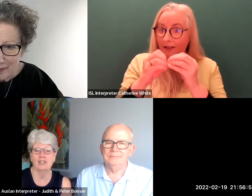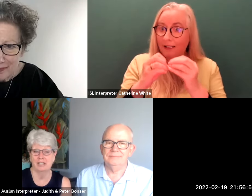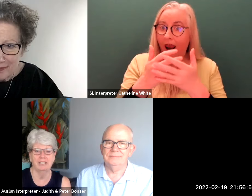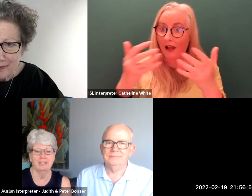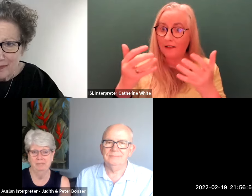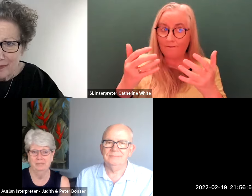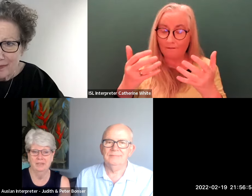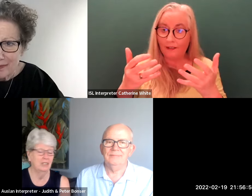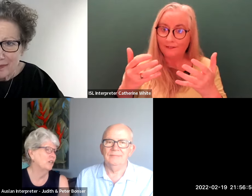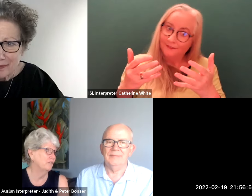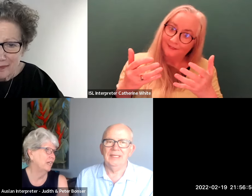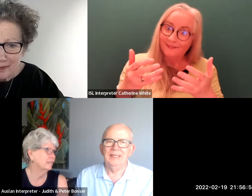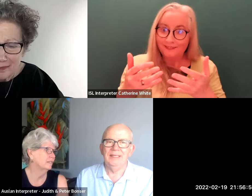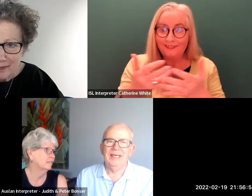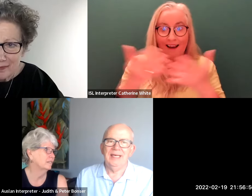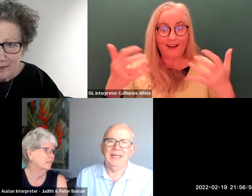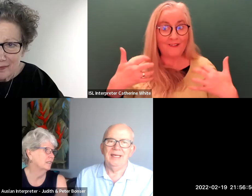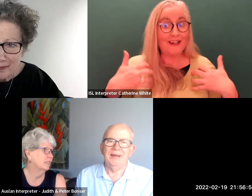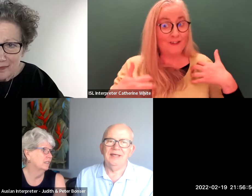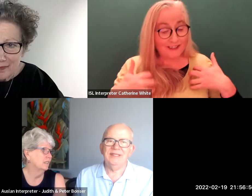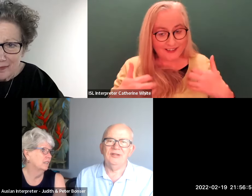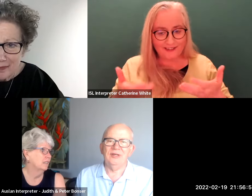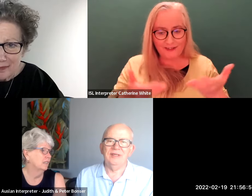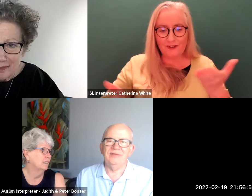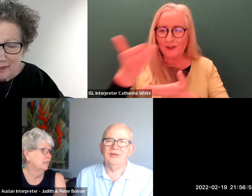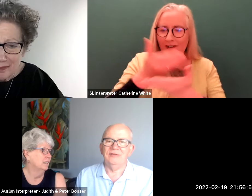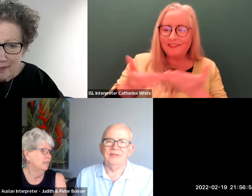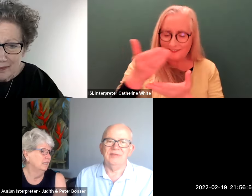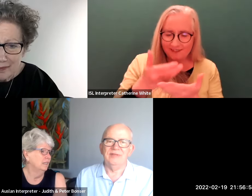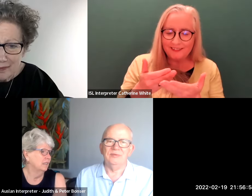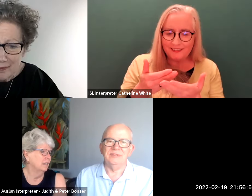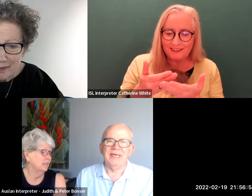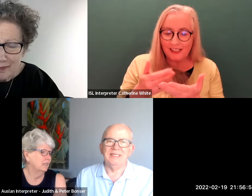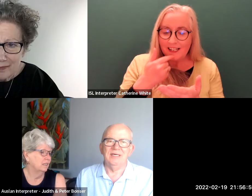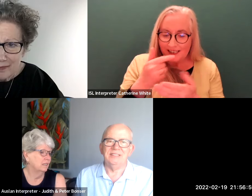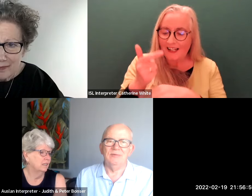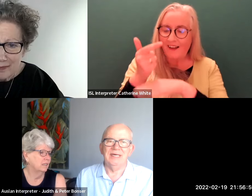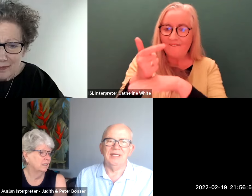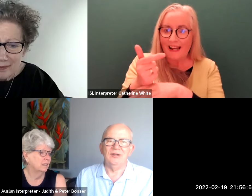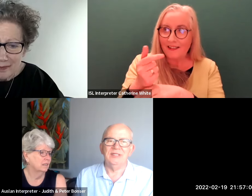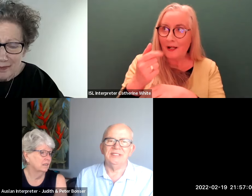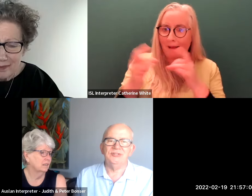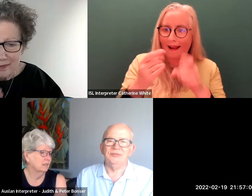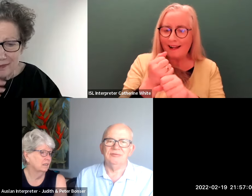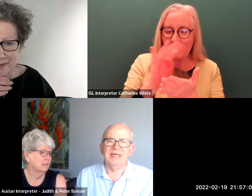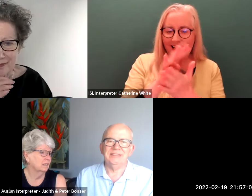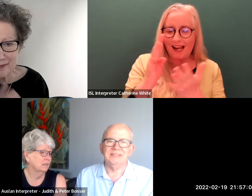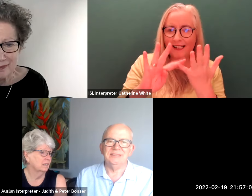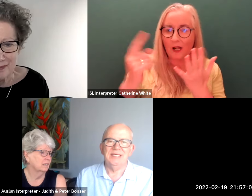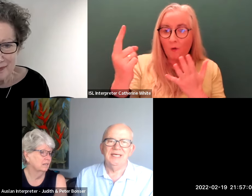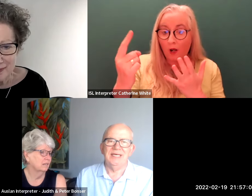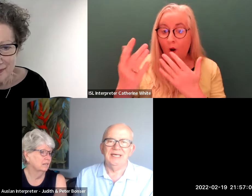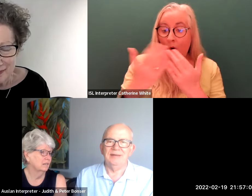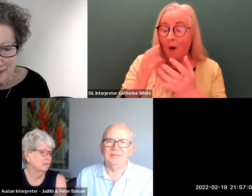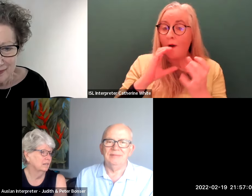discussions a lot of that and i think a lot even though the video was made in 91 a lot of the issues that raises